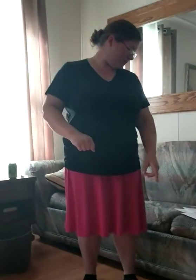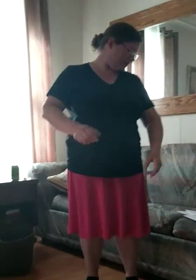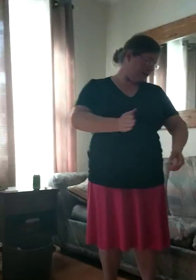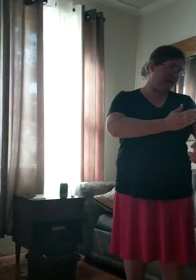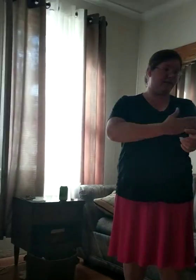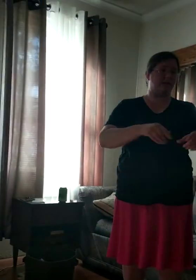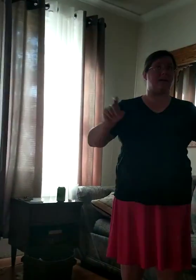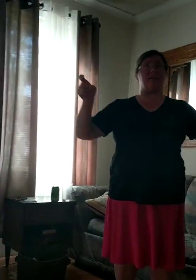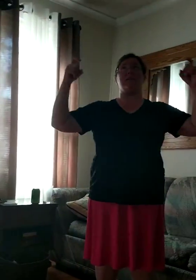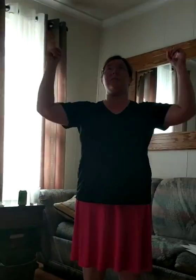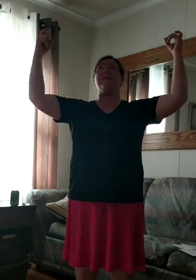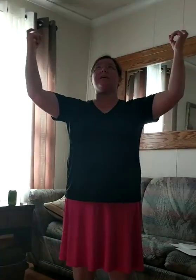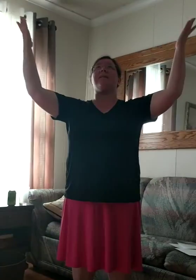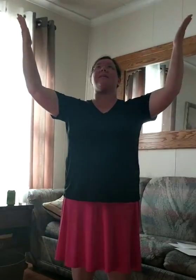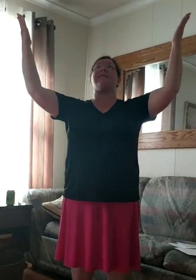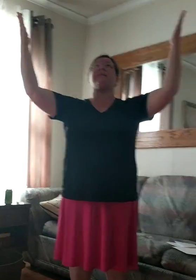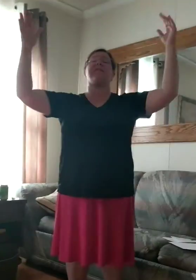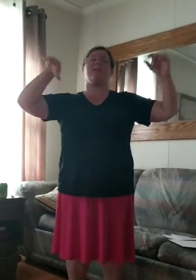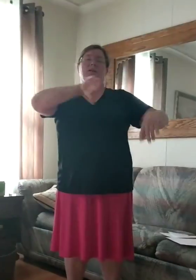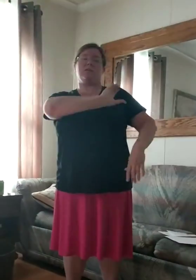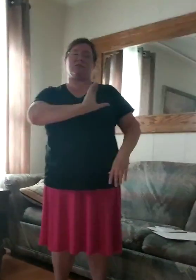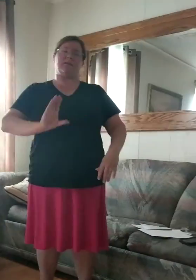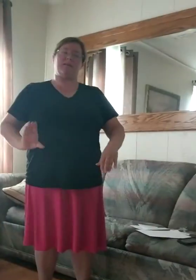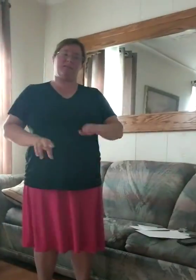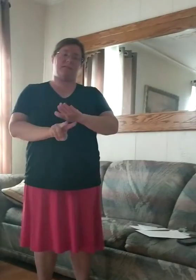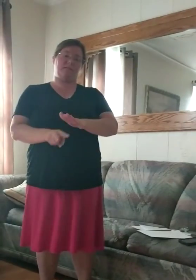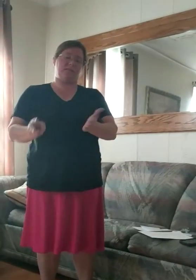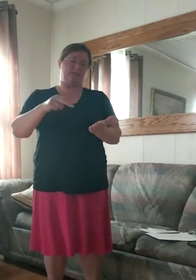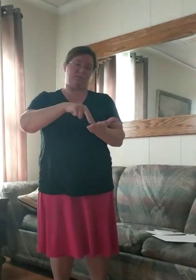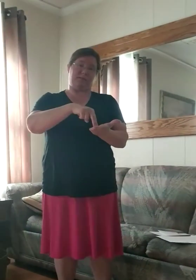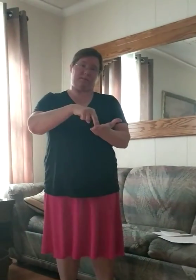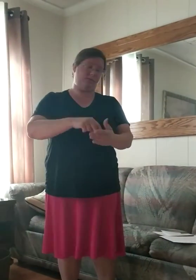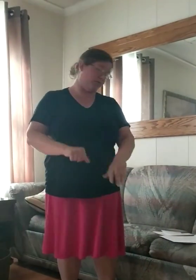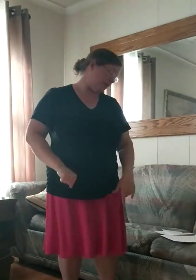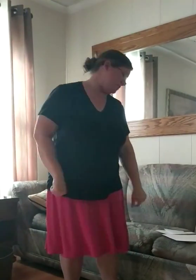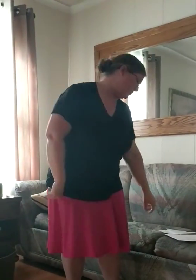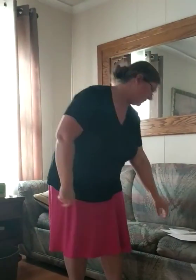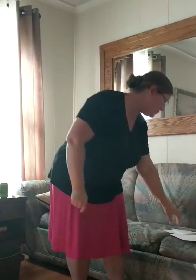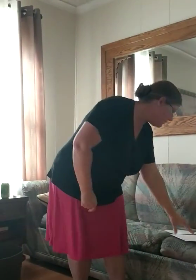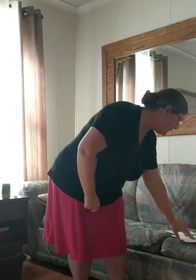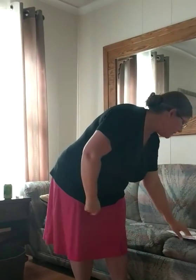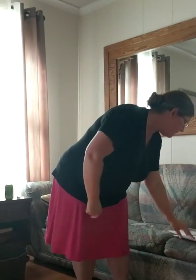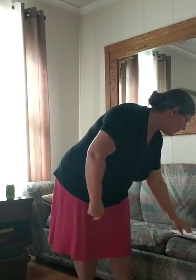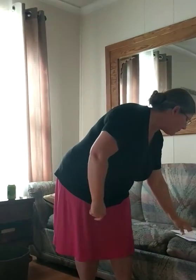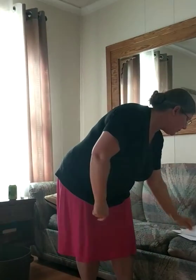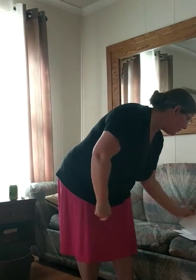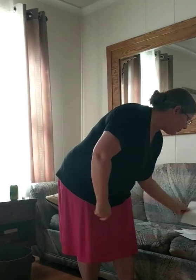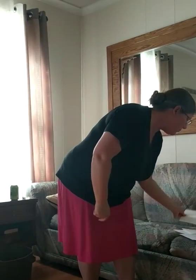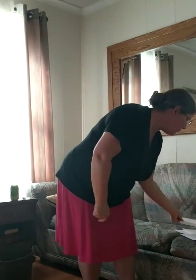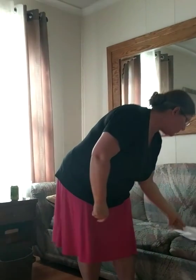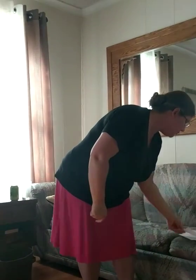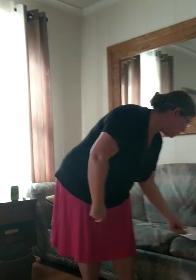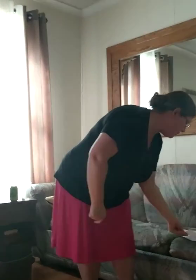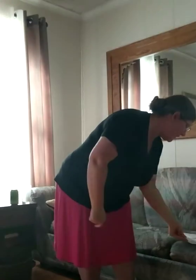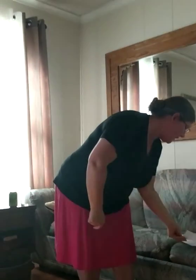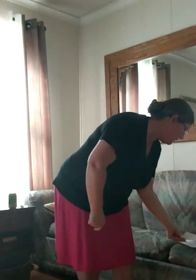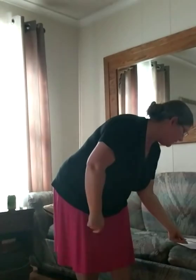Sing hallelujah. Christ is risen. So, that's the bridge. Then we're going to go to the ending.